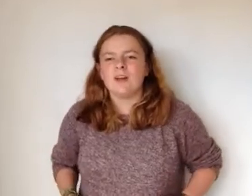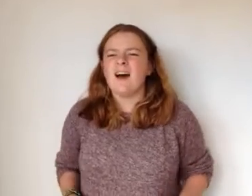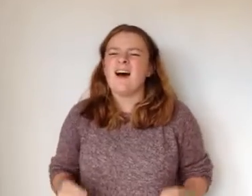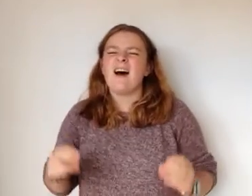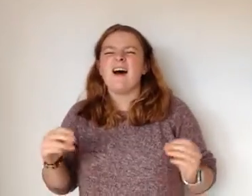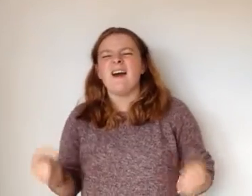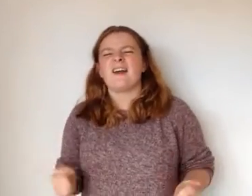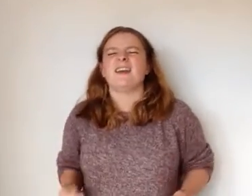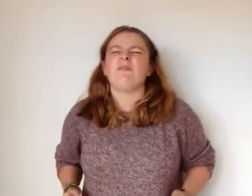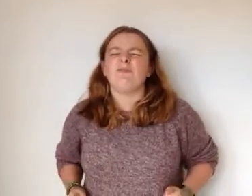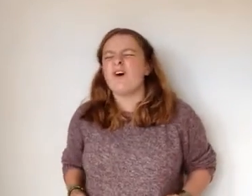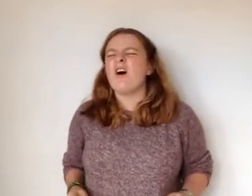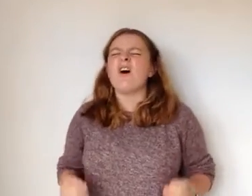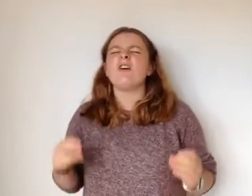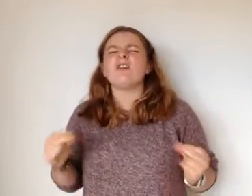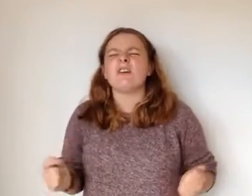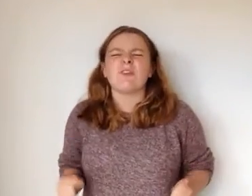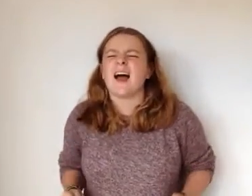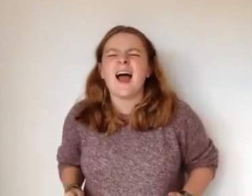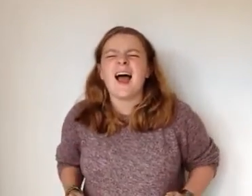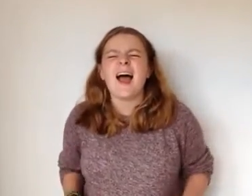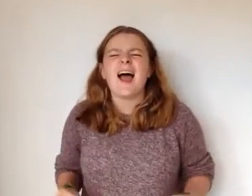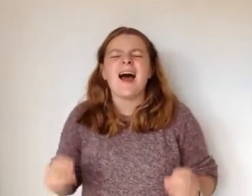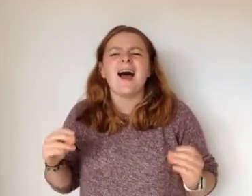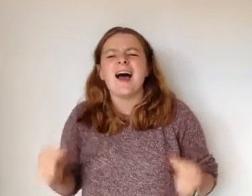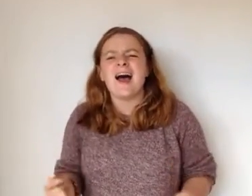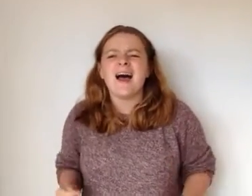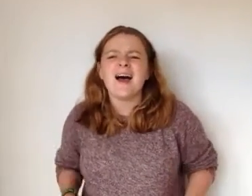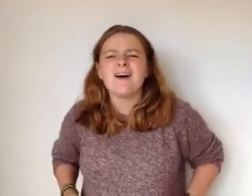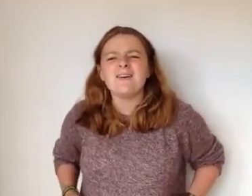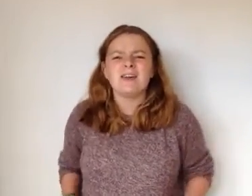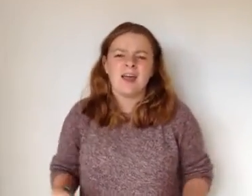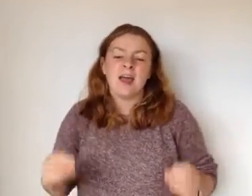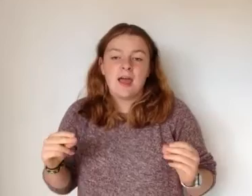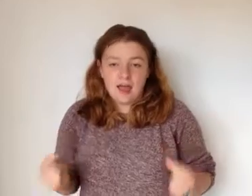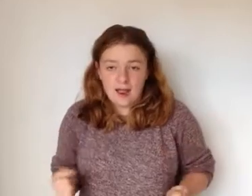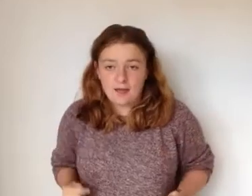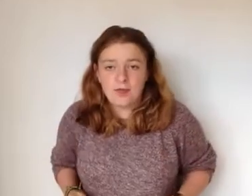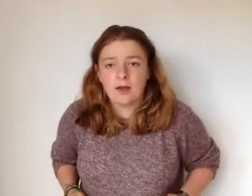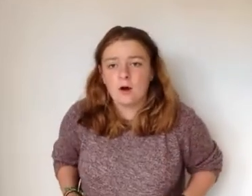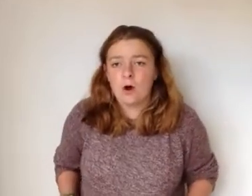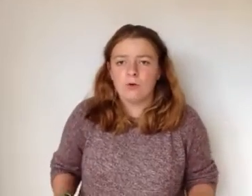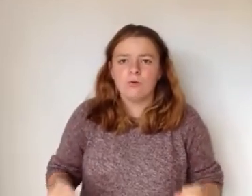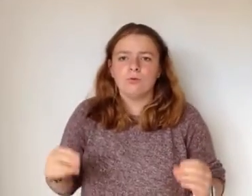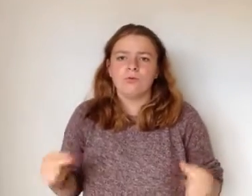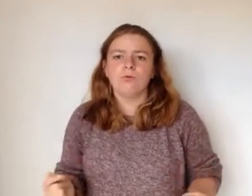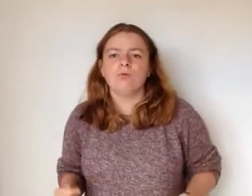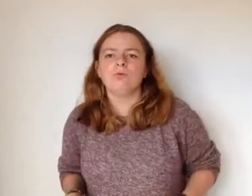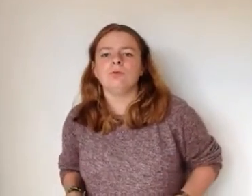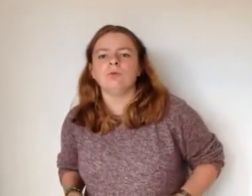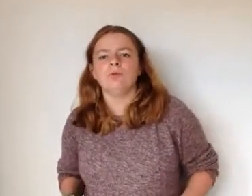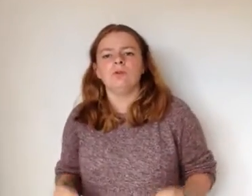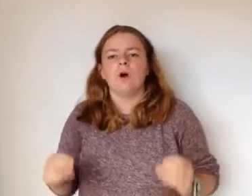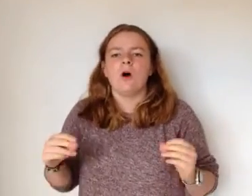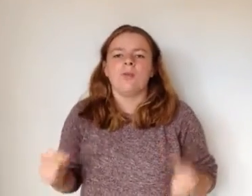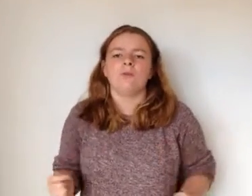dark and full of ground And that old north